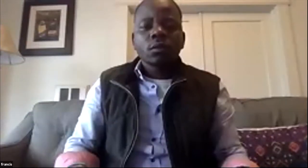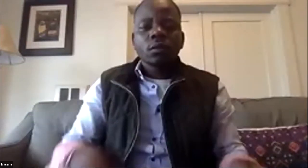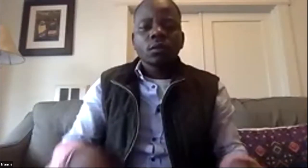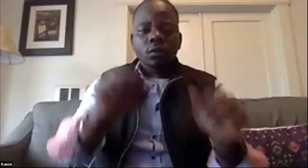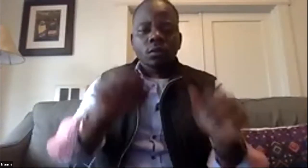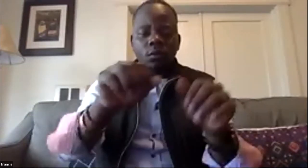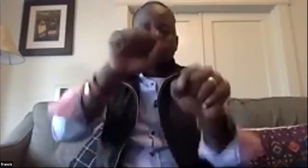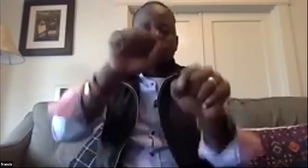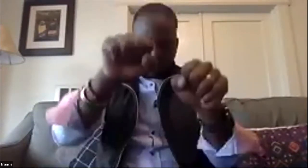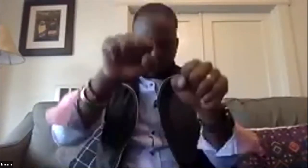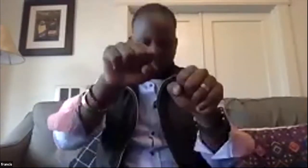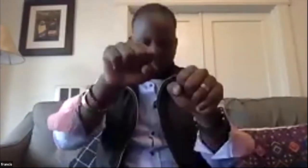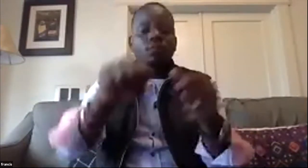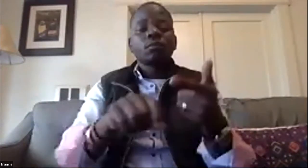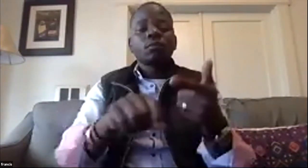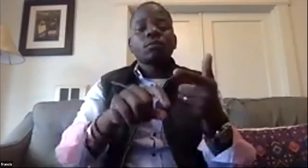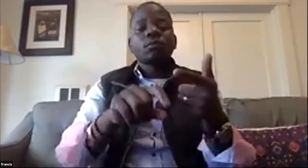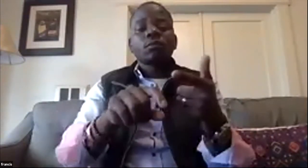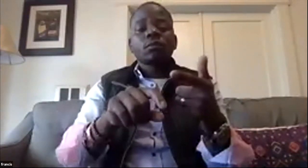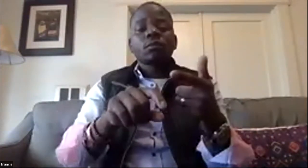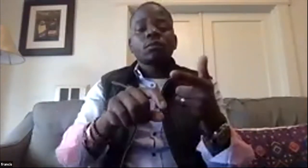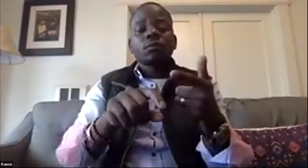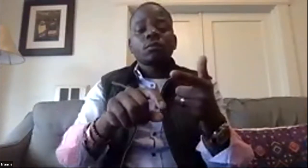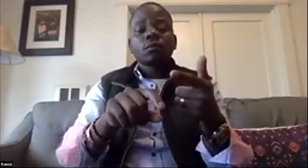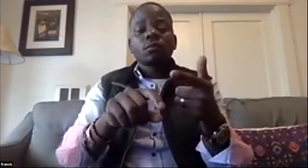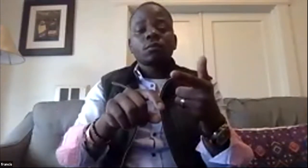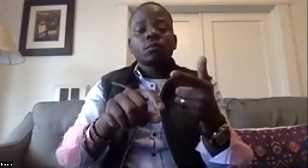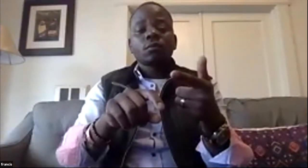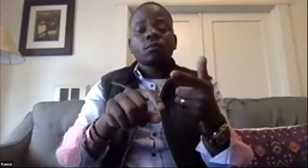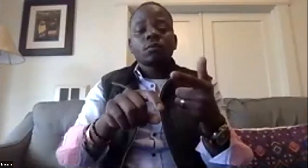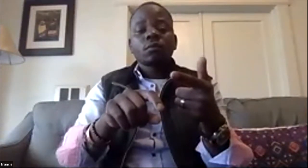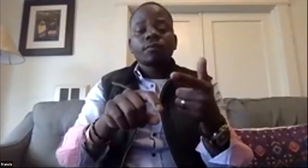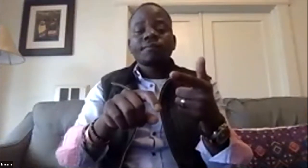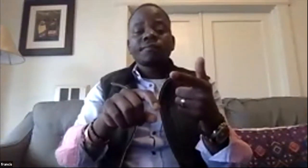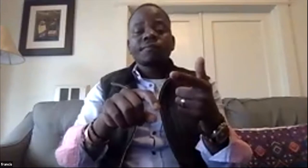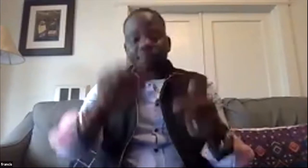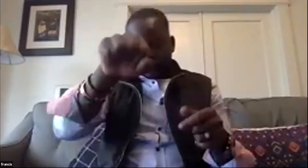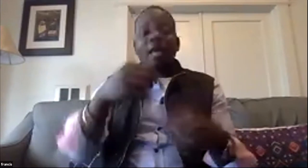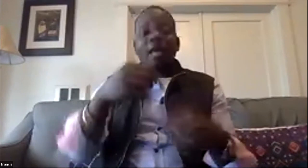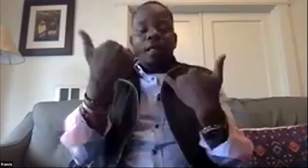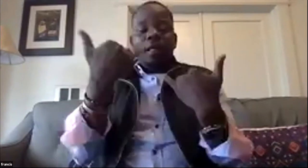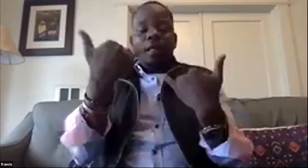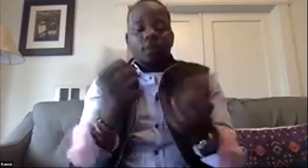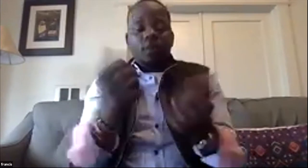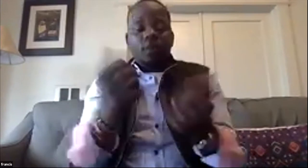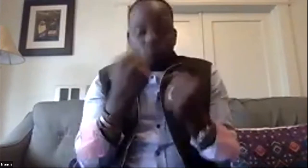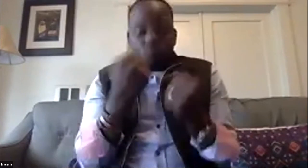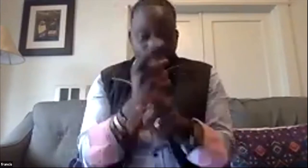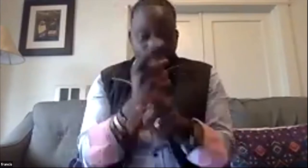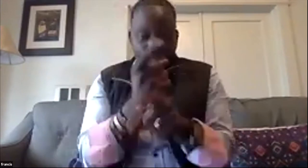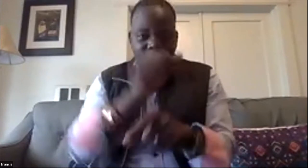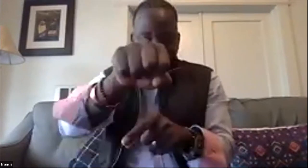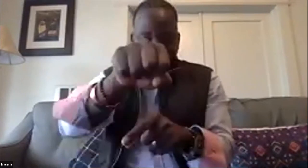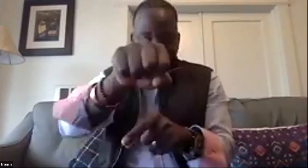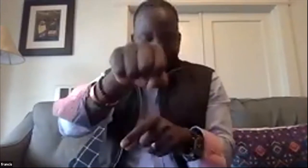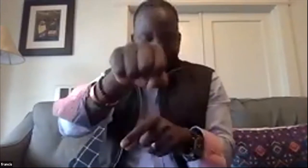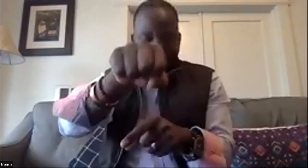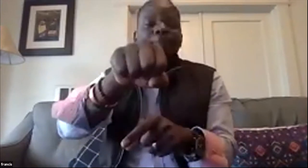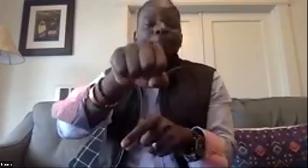you're trying to copy american deaf education curriculum so that's right we're